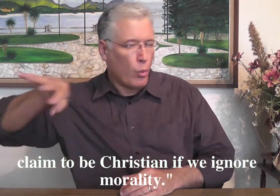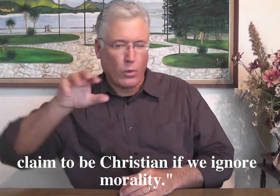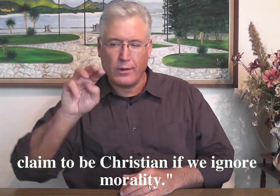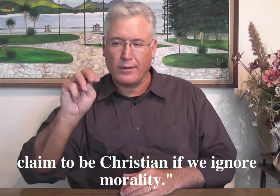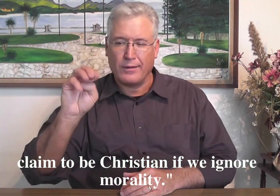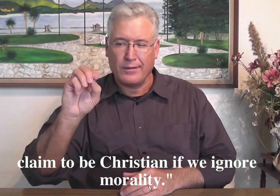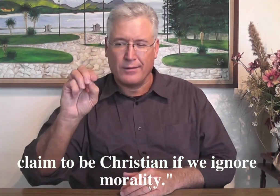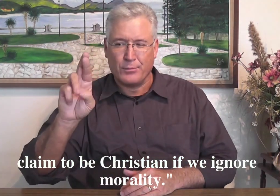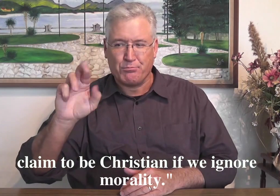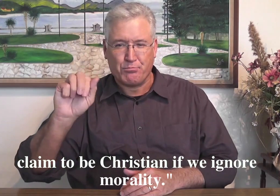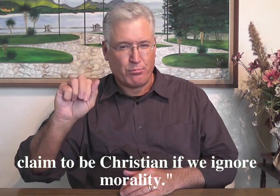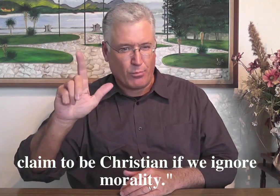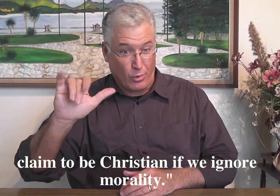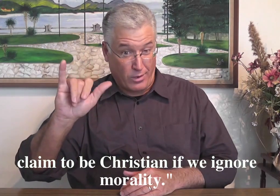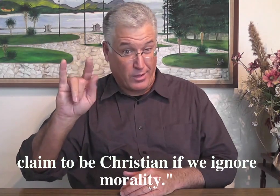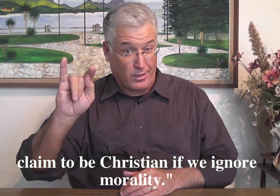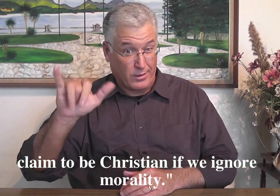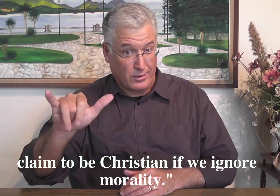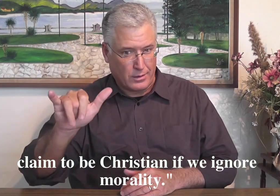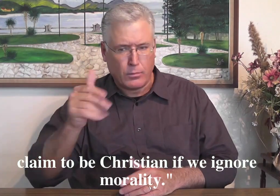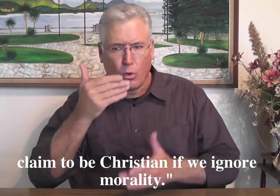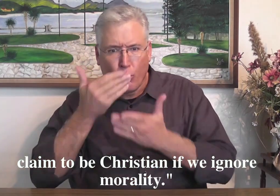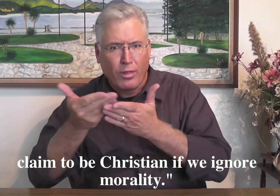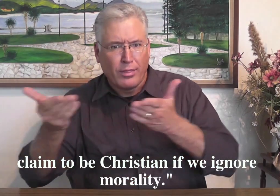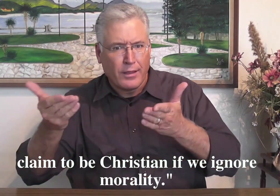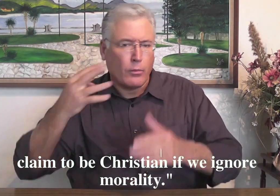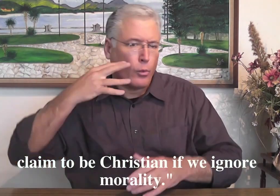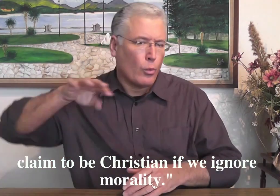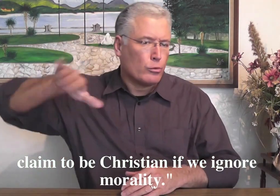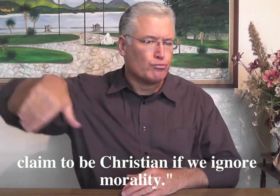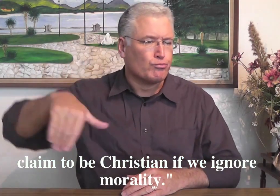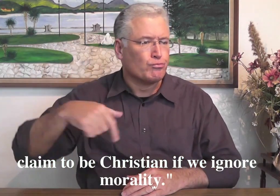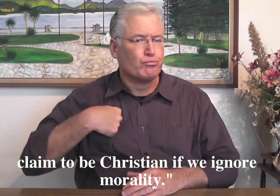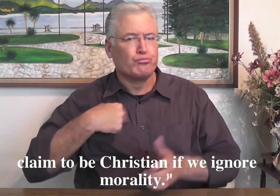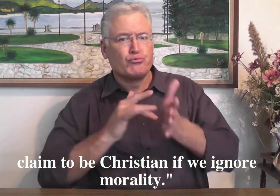can't claim to be a Christian if we ignore morality.